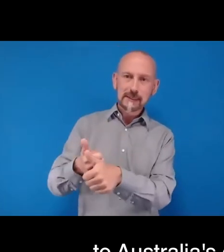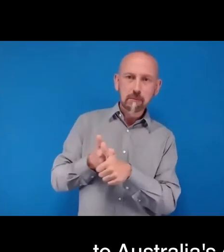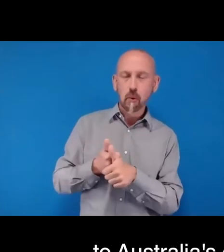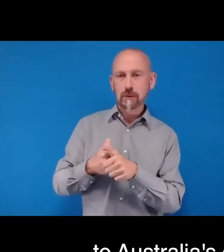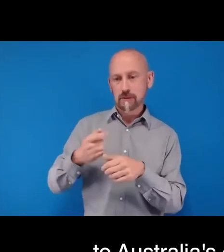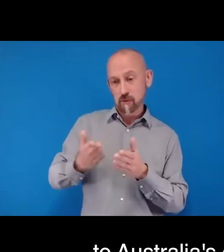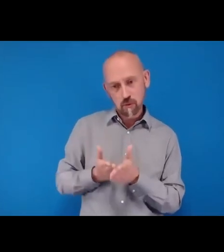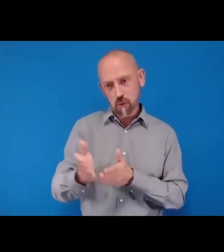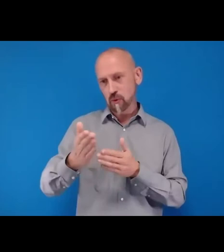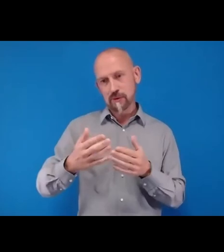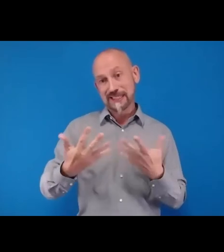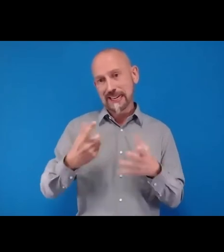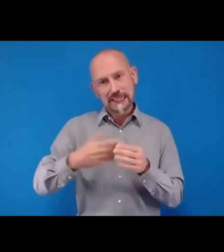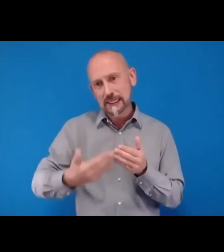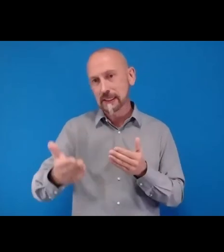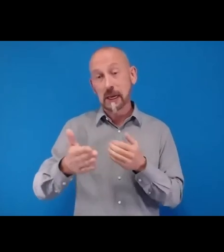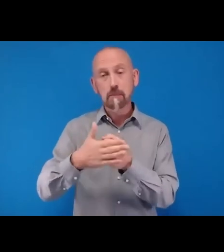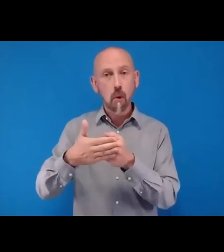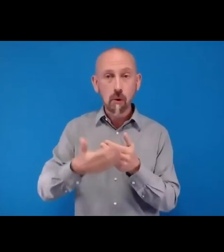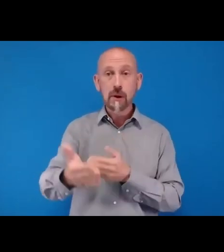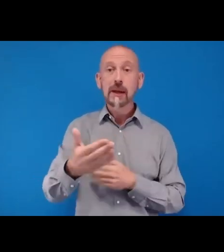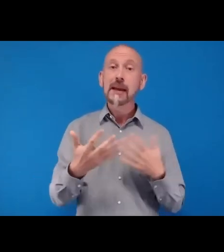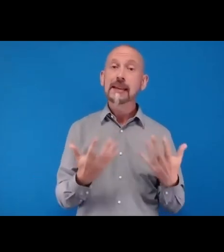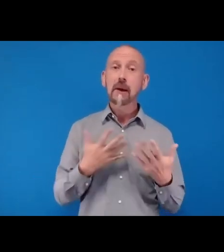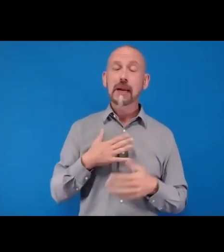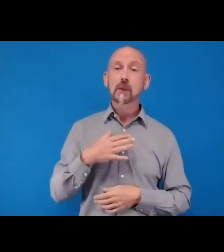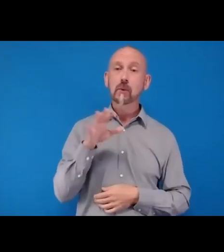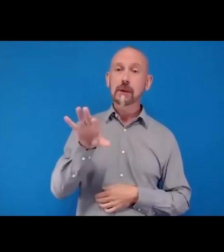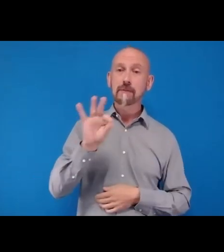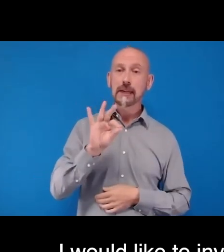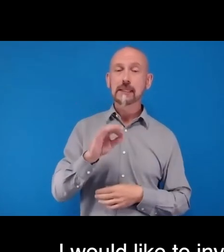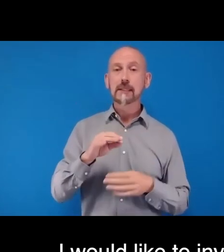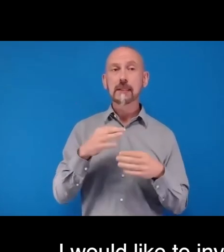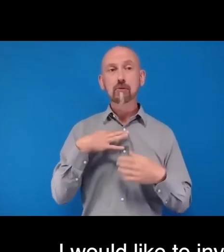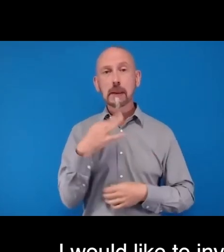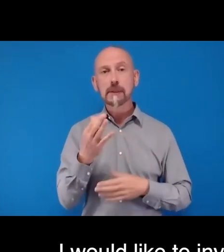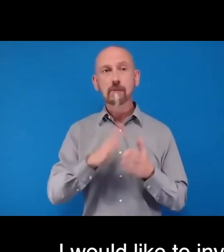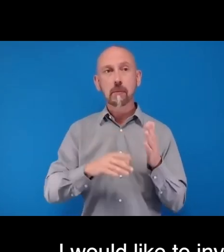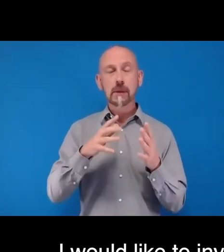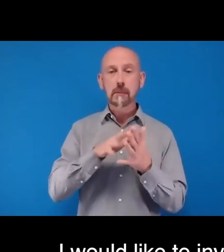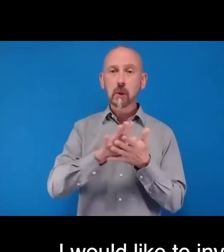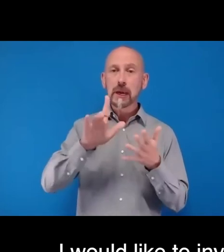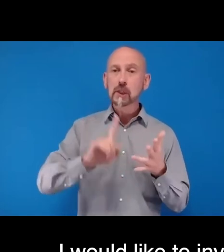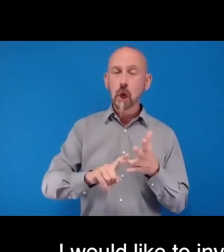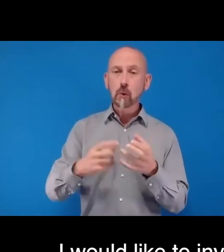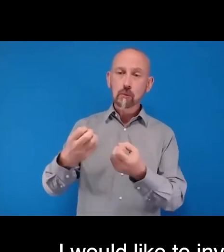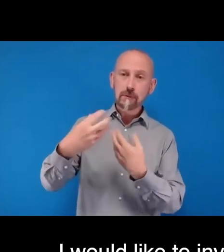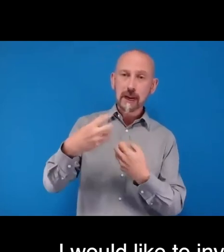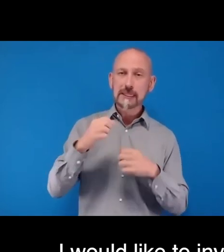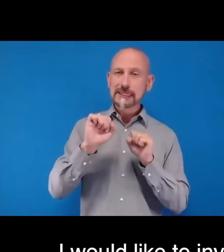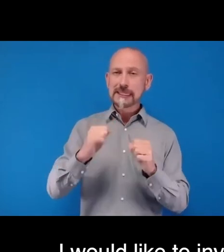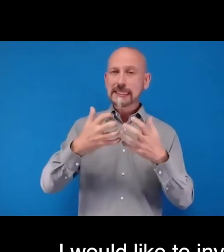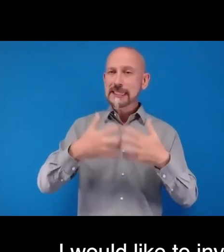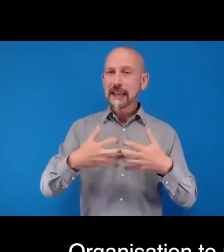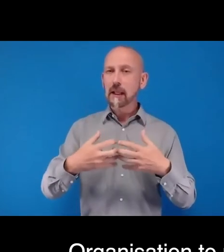So I'd now like to invite representatives from the World Health Organization to provide us with a technical briefing on the exciting